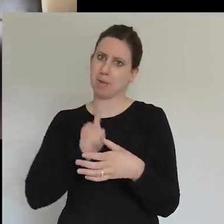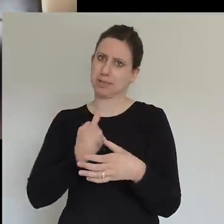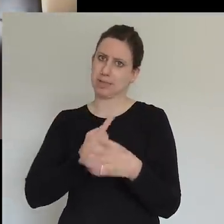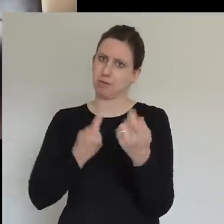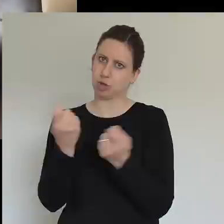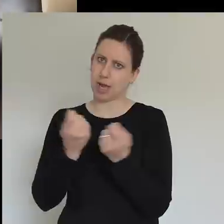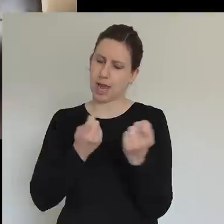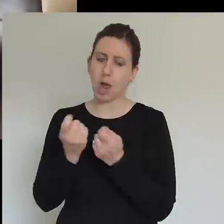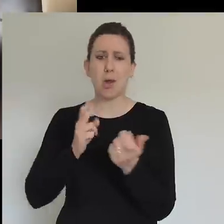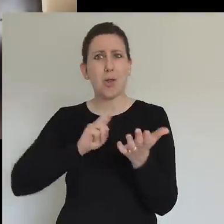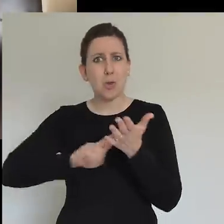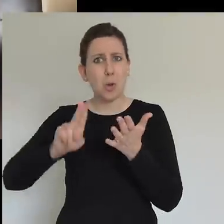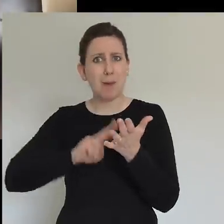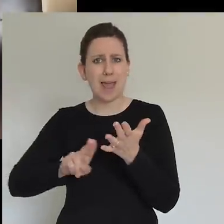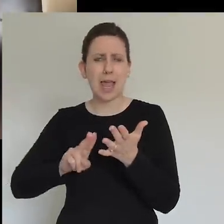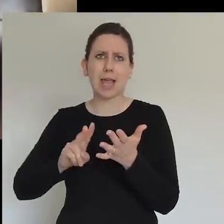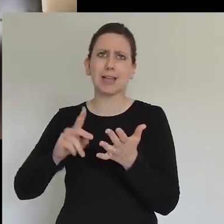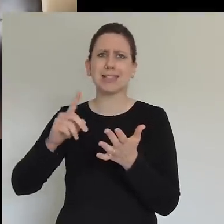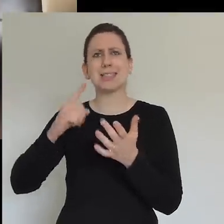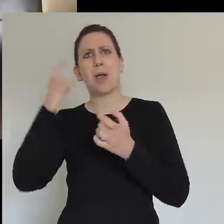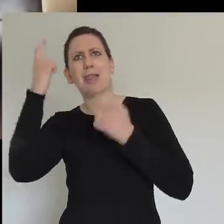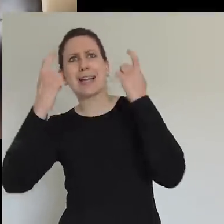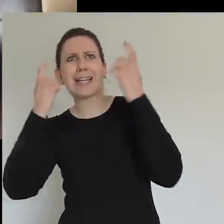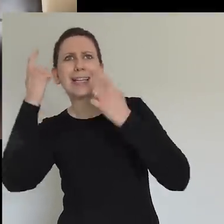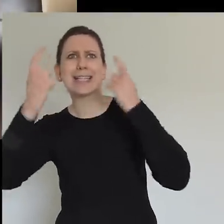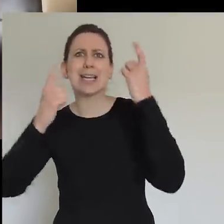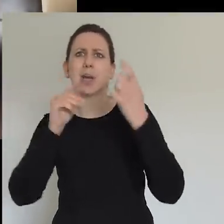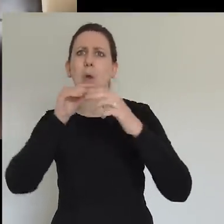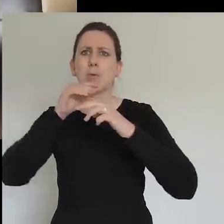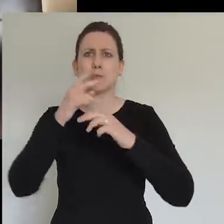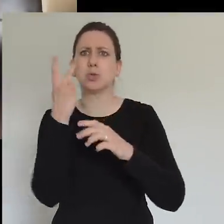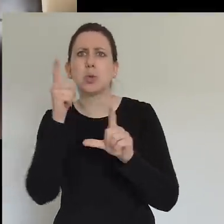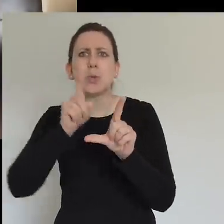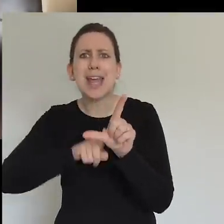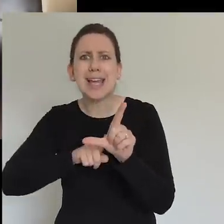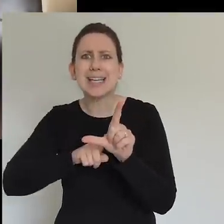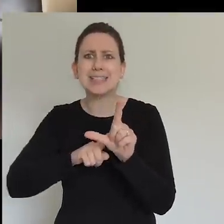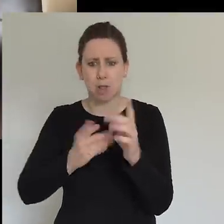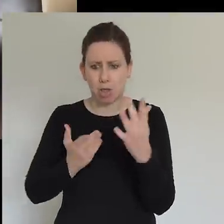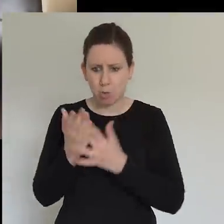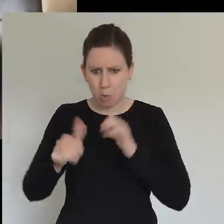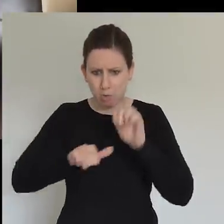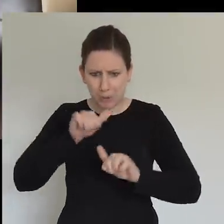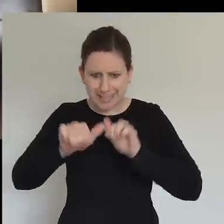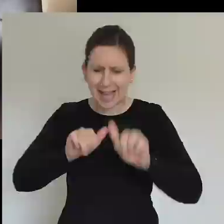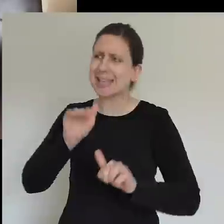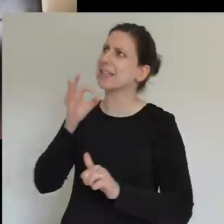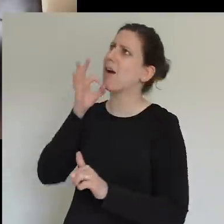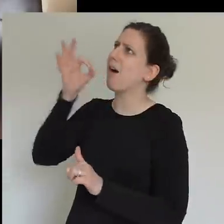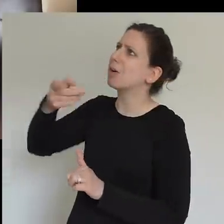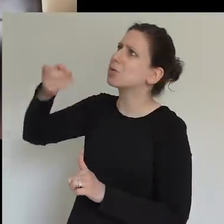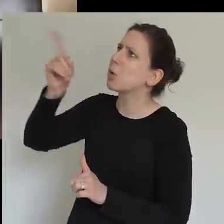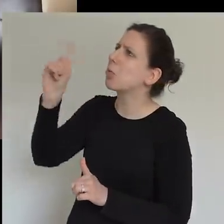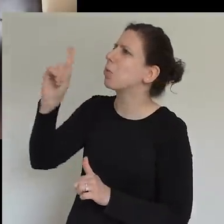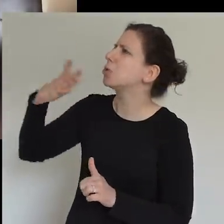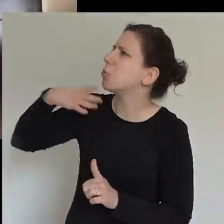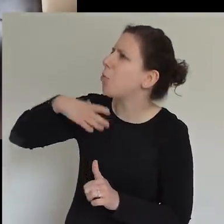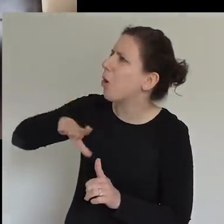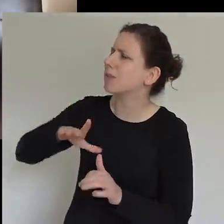seek the Lord. What does he want for the event at that time? What does he want in that context? And we felt really clearly there was a message about the church being